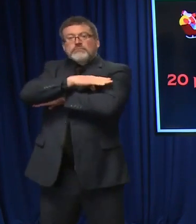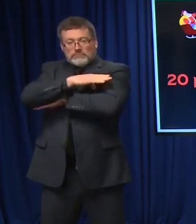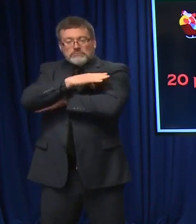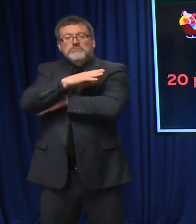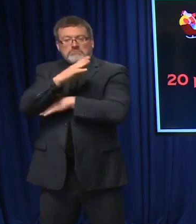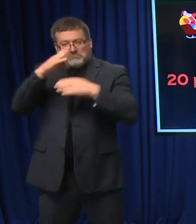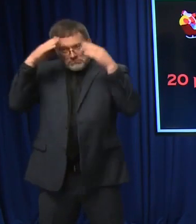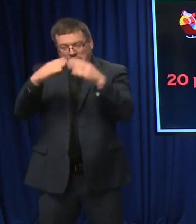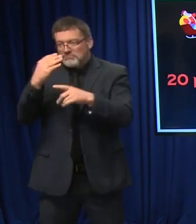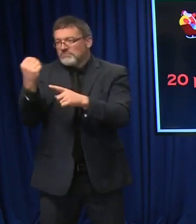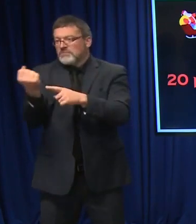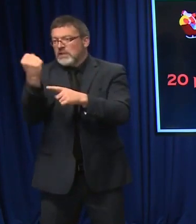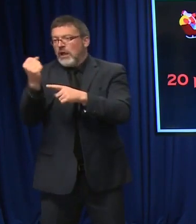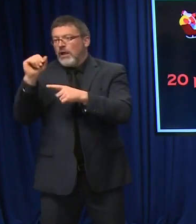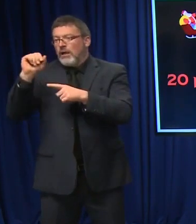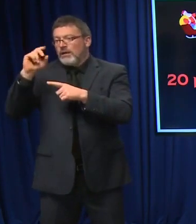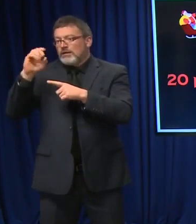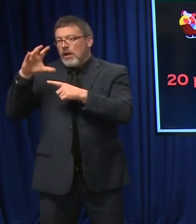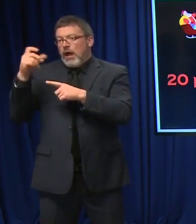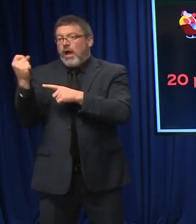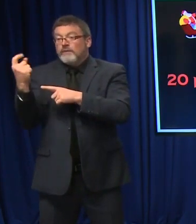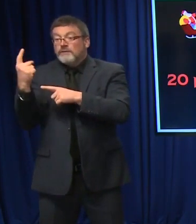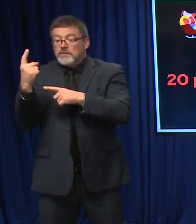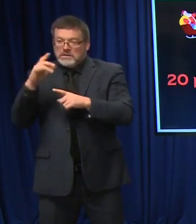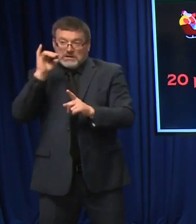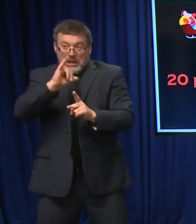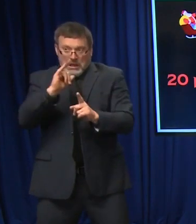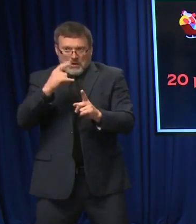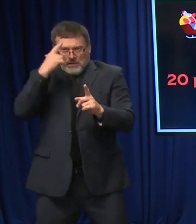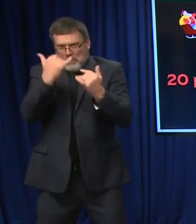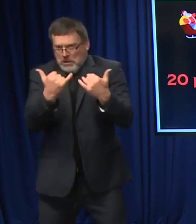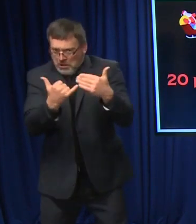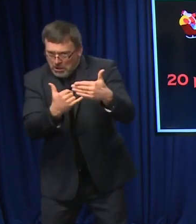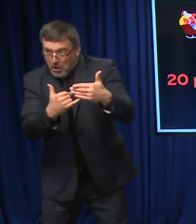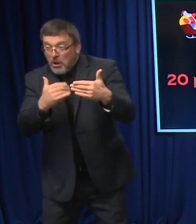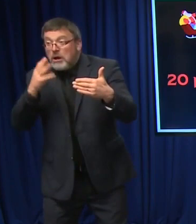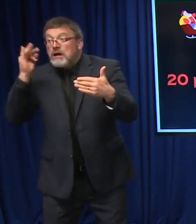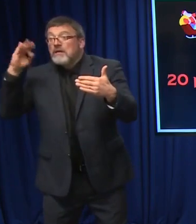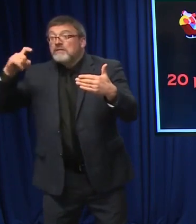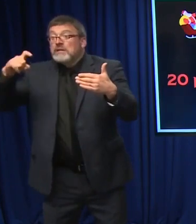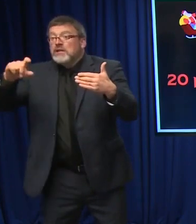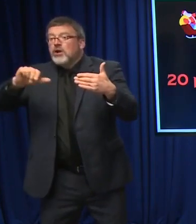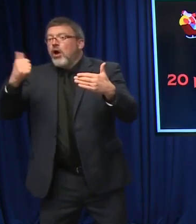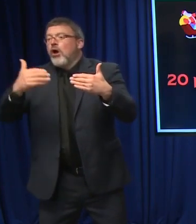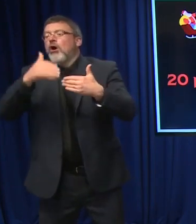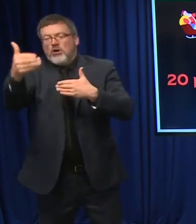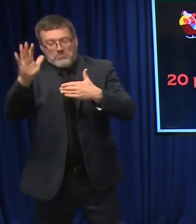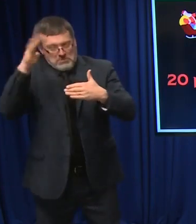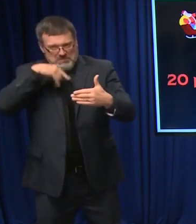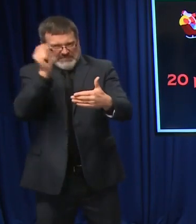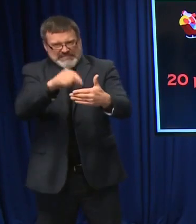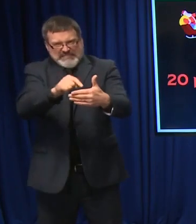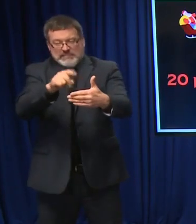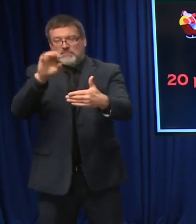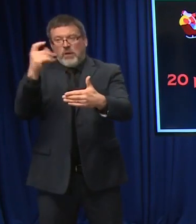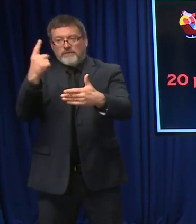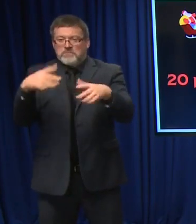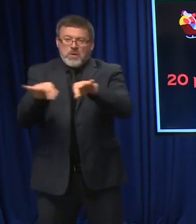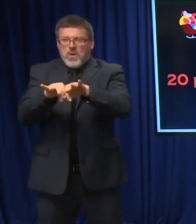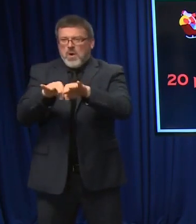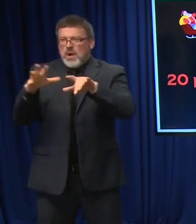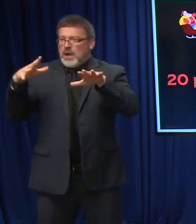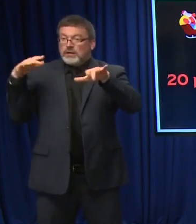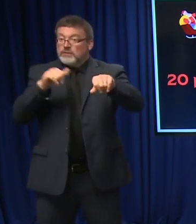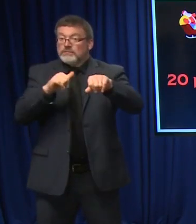it's going to be a one-day affair on December 11th. And we're giving plenty of notice so that people can plan ahead if they want to get their booster shot with plenty of time before the